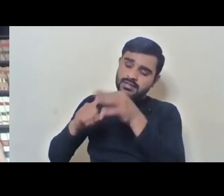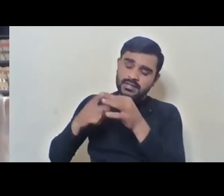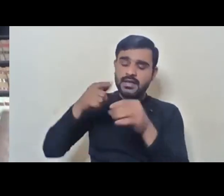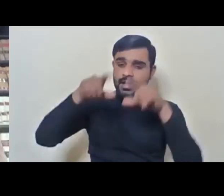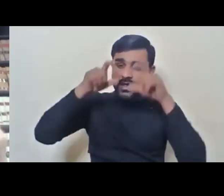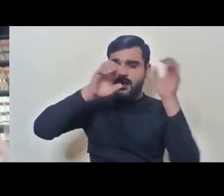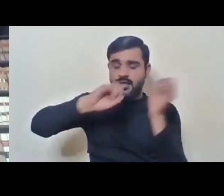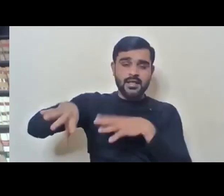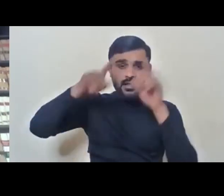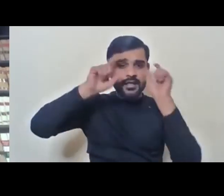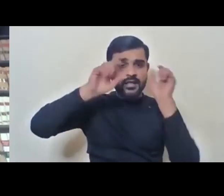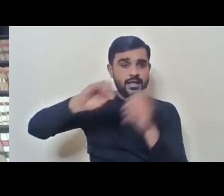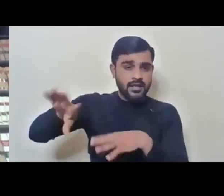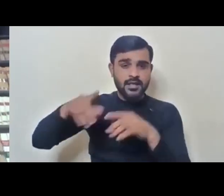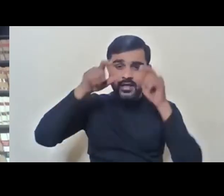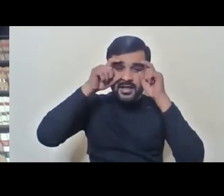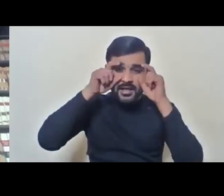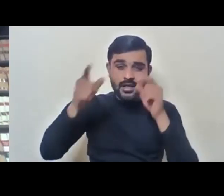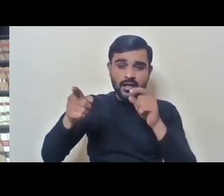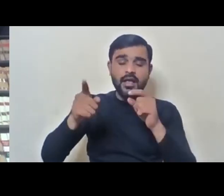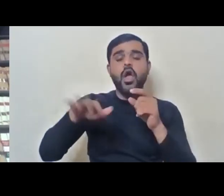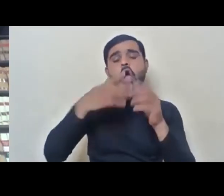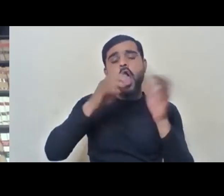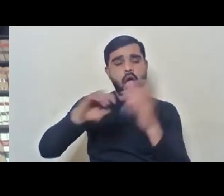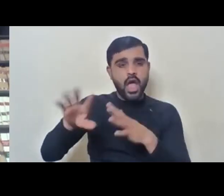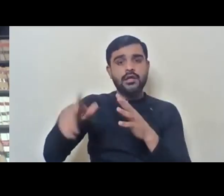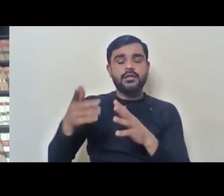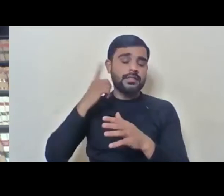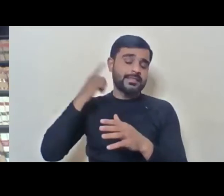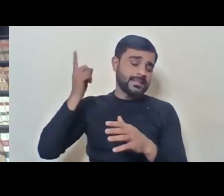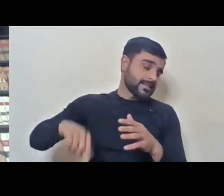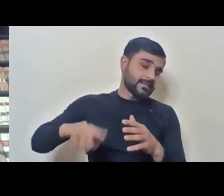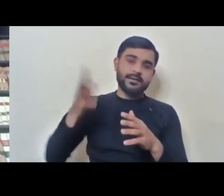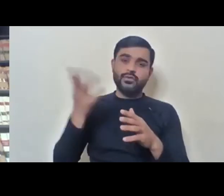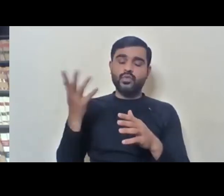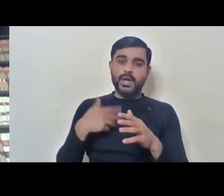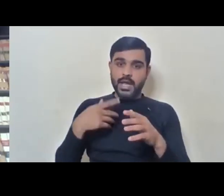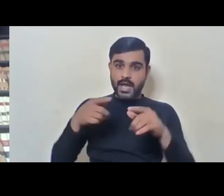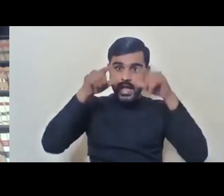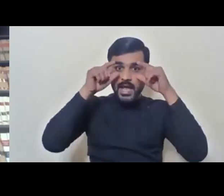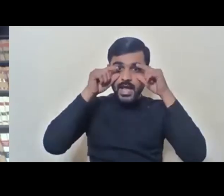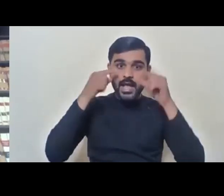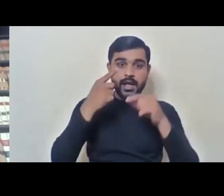his glasses, you know, his dark glasses. And he would refuse because you know, one of his eyes was